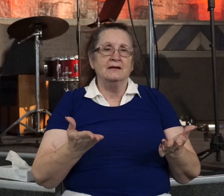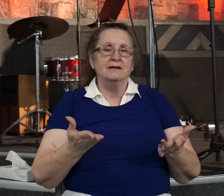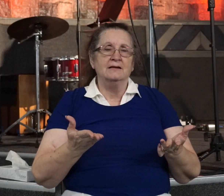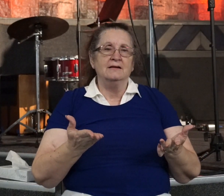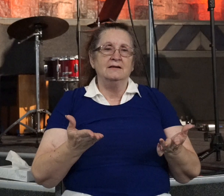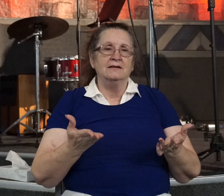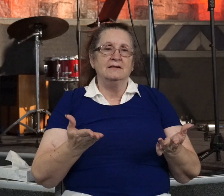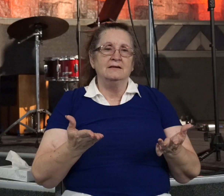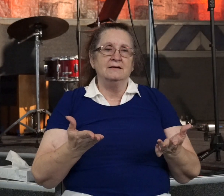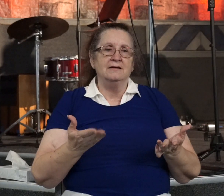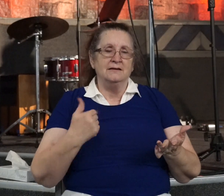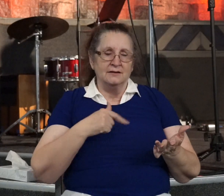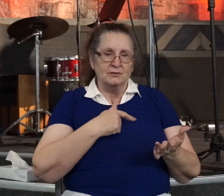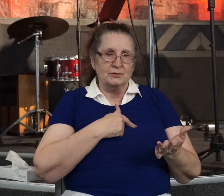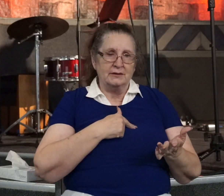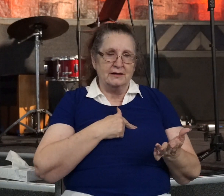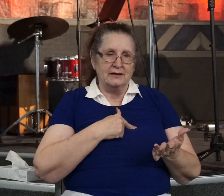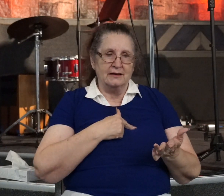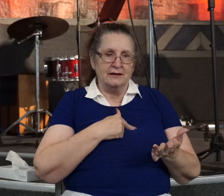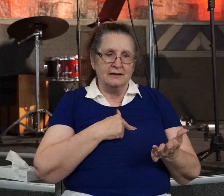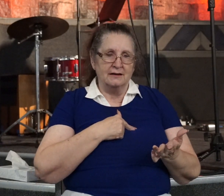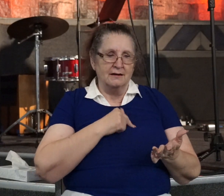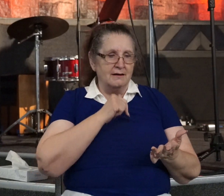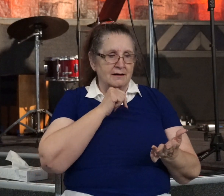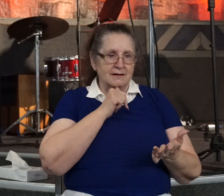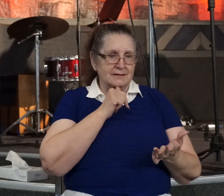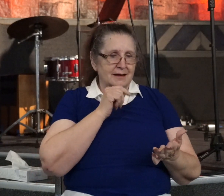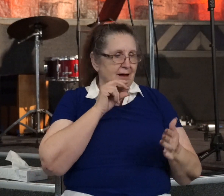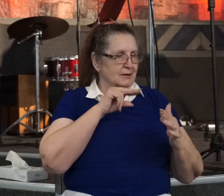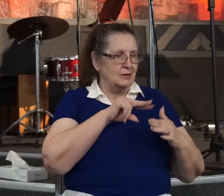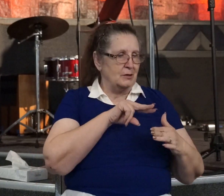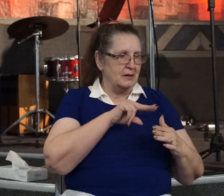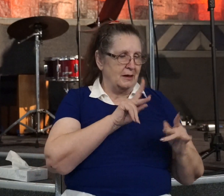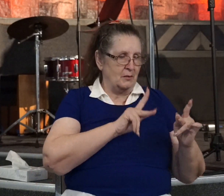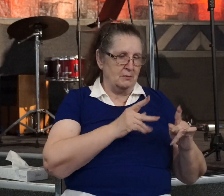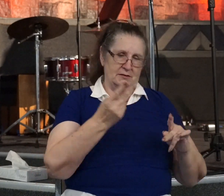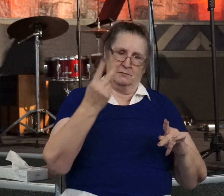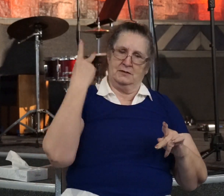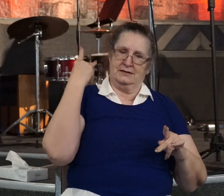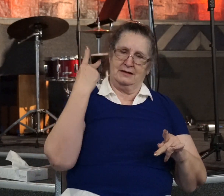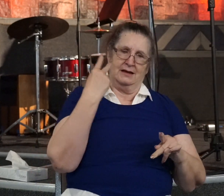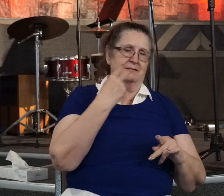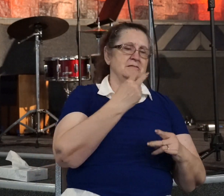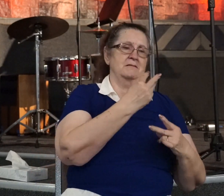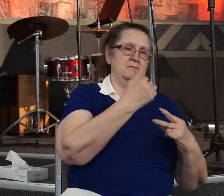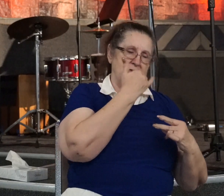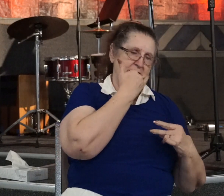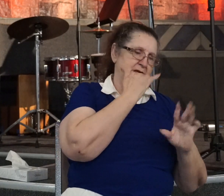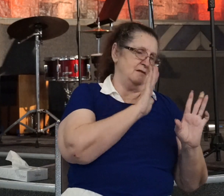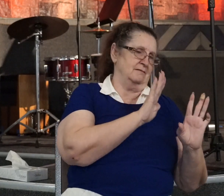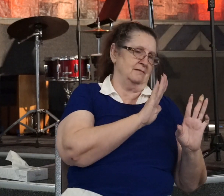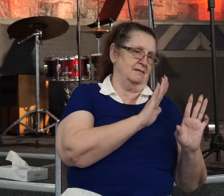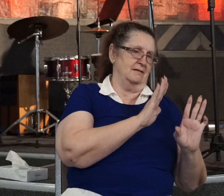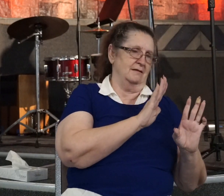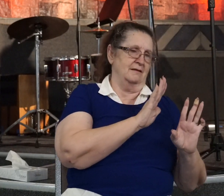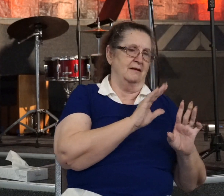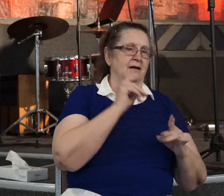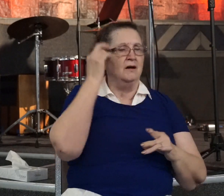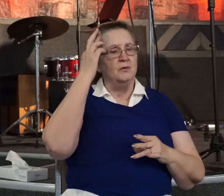That we can overlook people's past mistakes and realize that the moment that